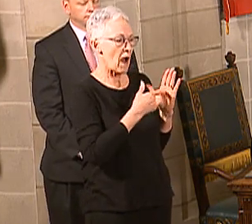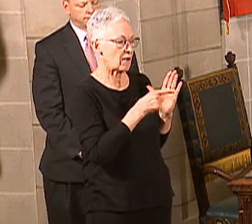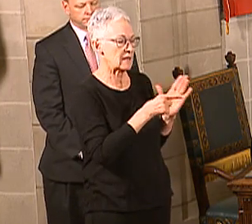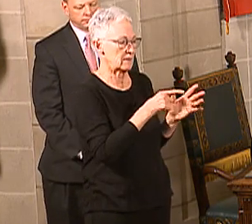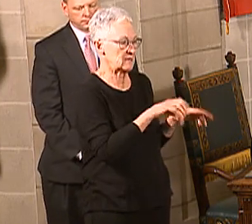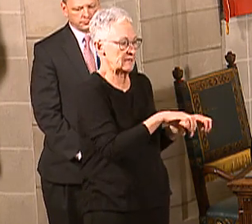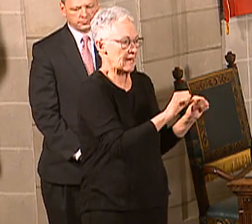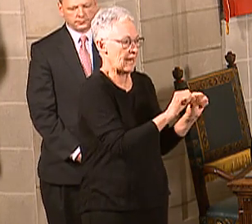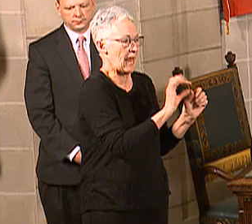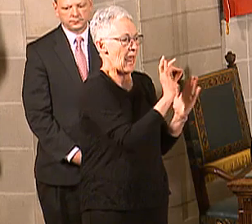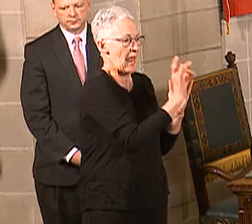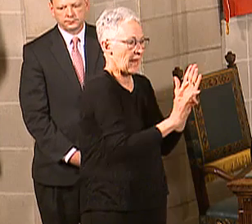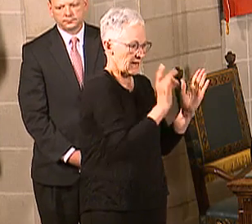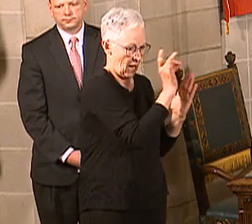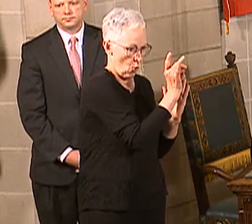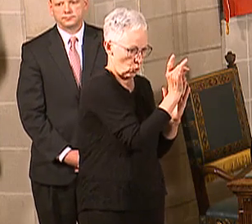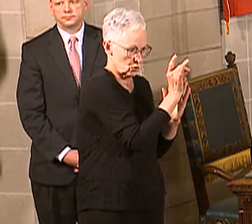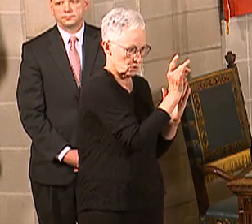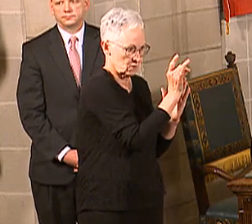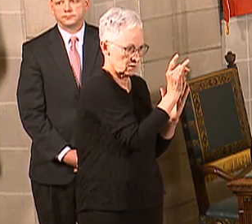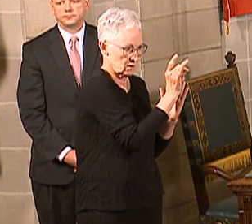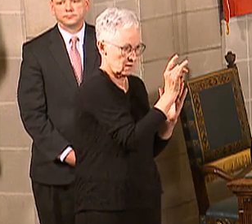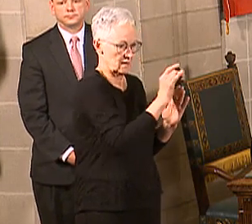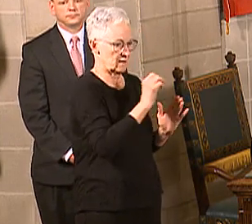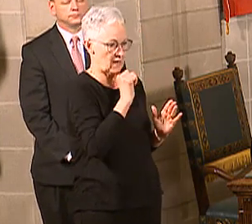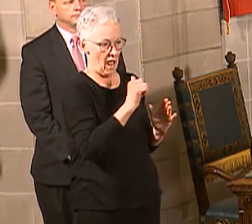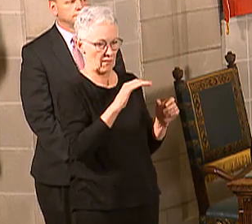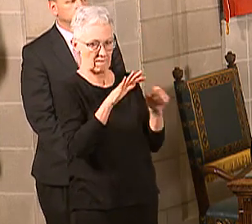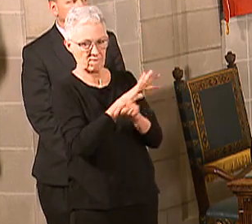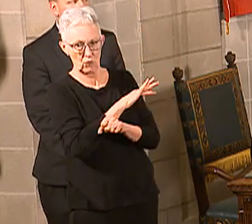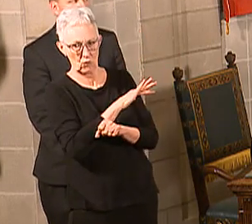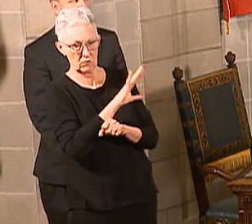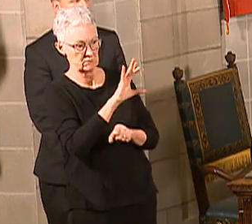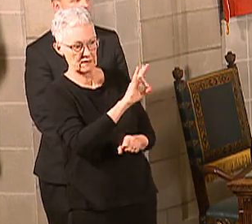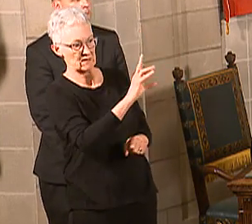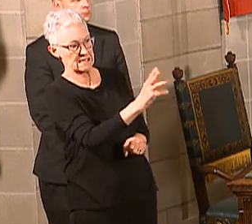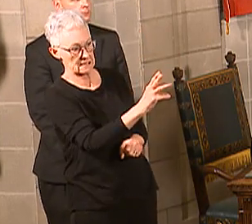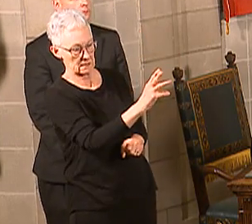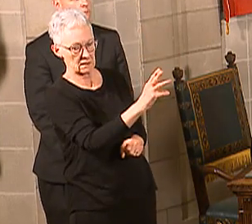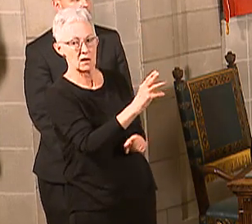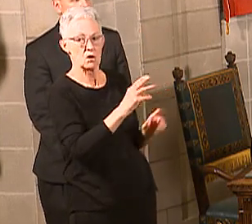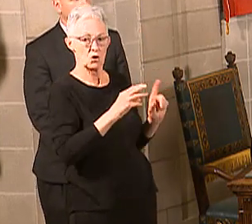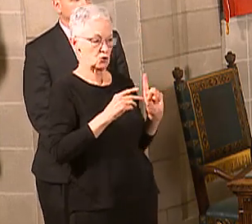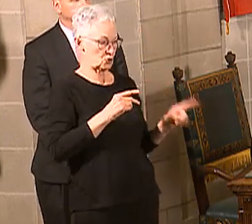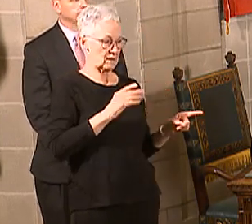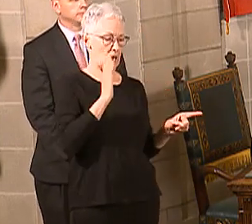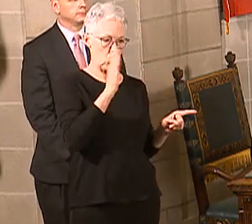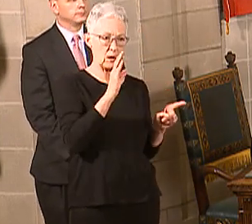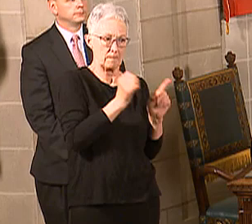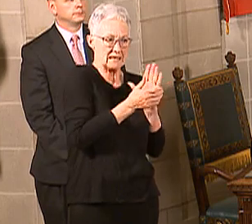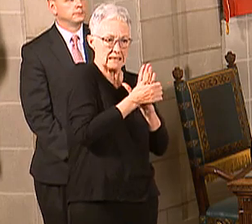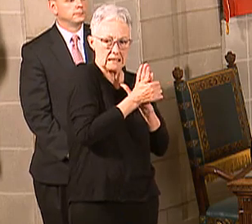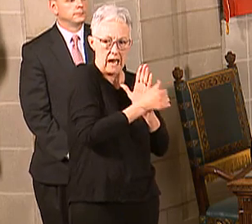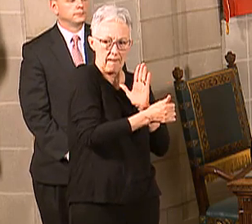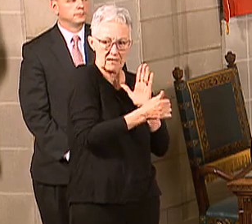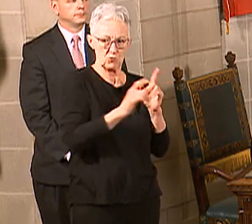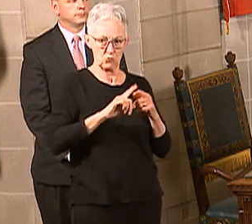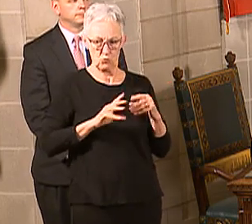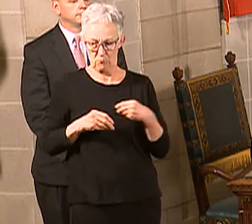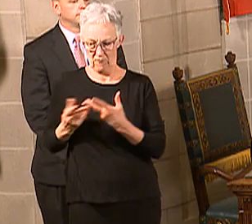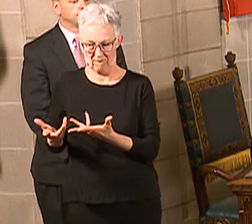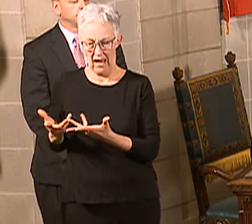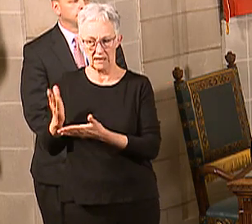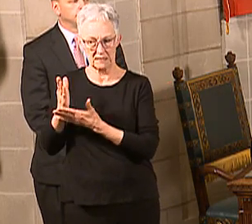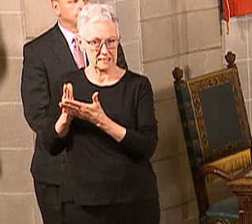76, they still have to be competent to provide it. And that's really what we're talking about here. So, they will still be competent. They just won't have all the training.